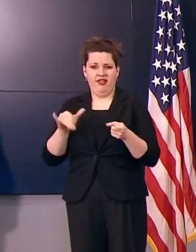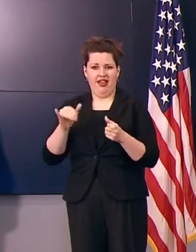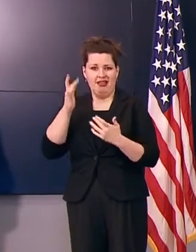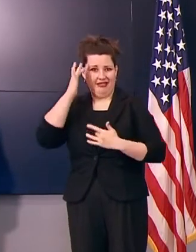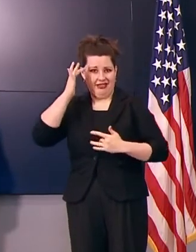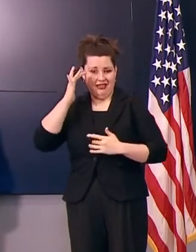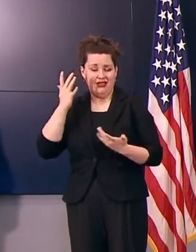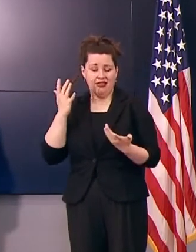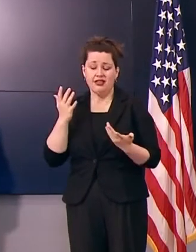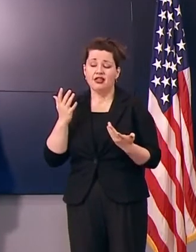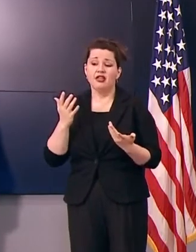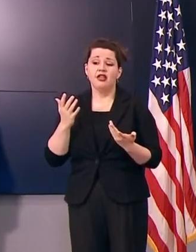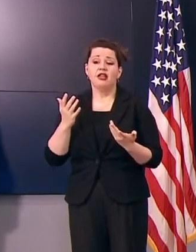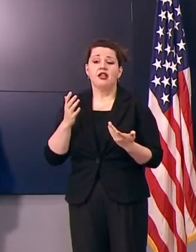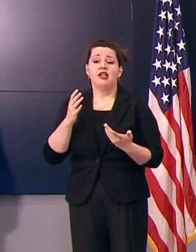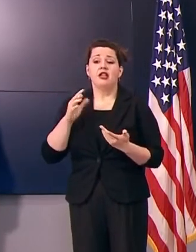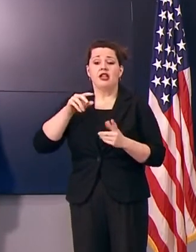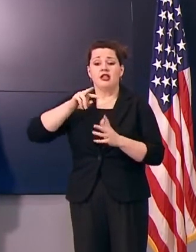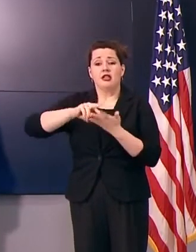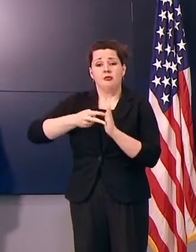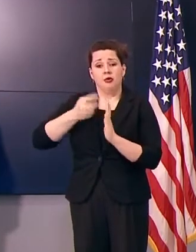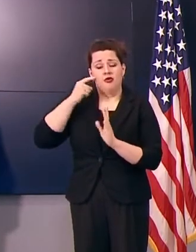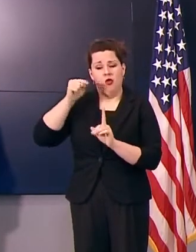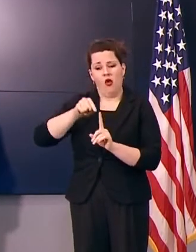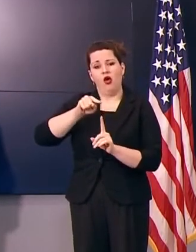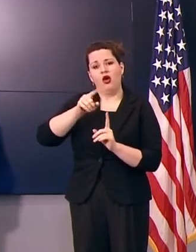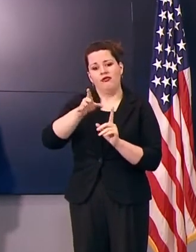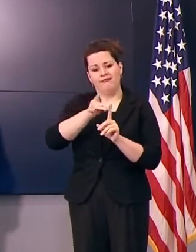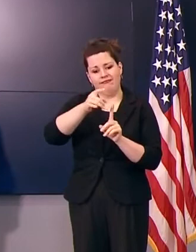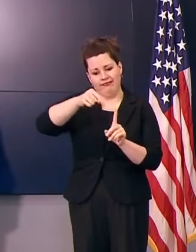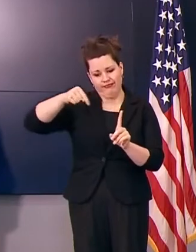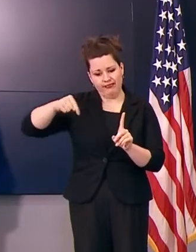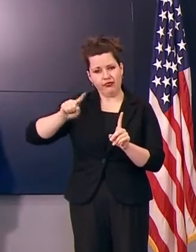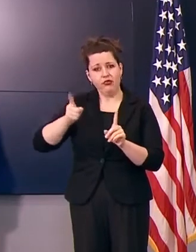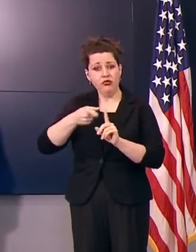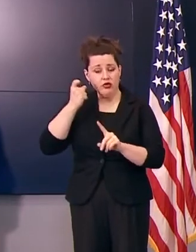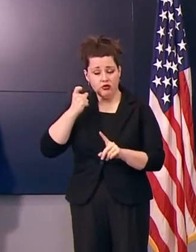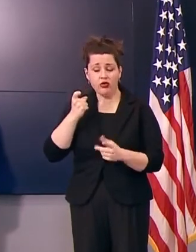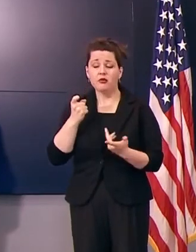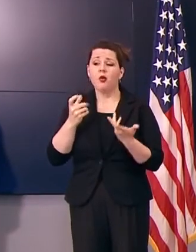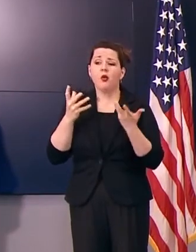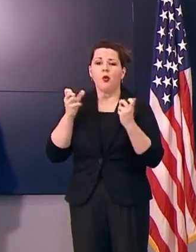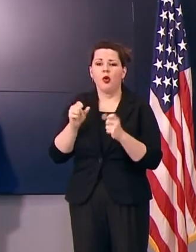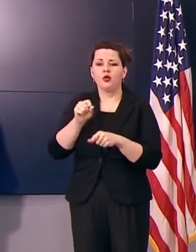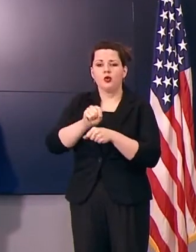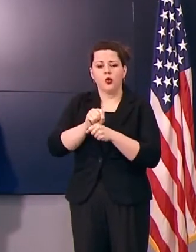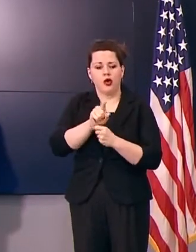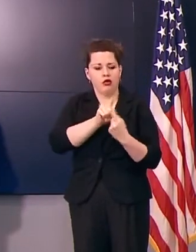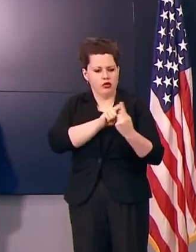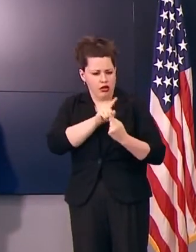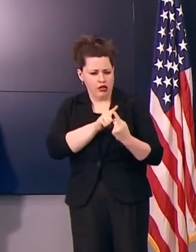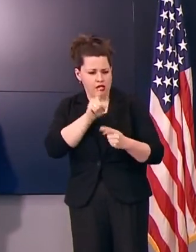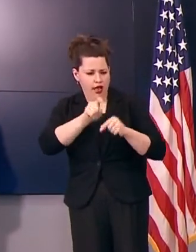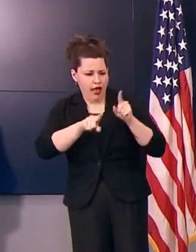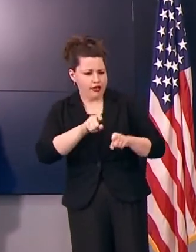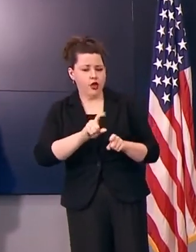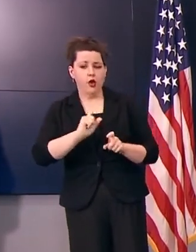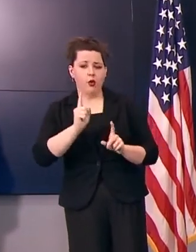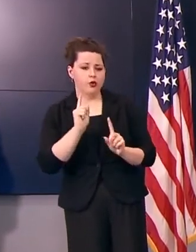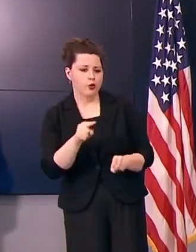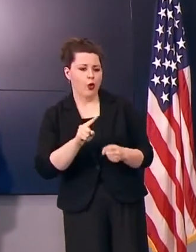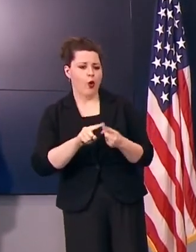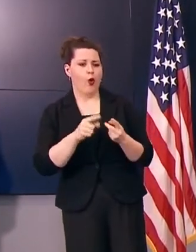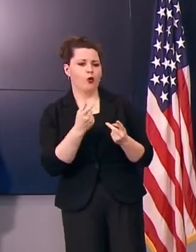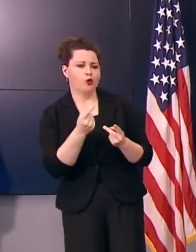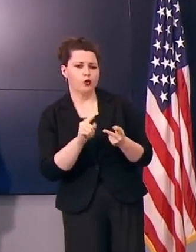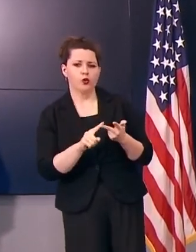the purpose of tools like case investigation and contact tracing is to work with people on a one-on-one basis to ask, where have you been and what